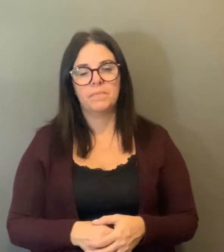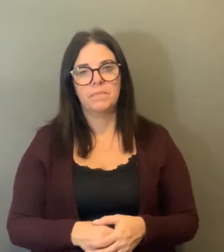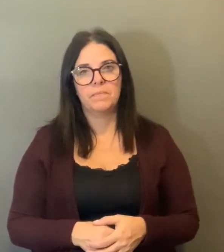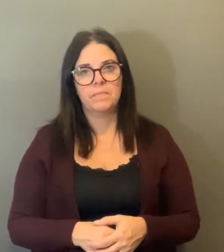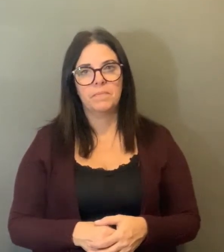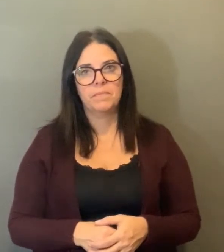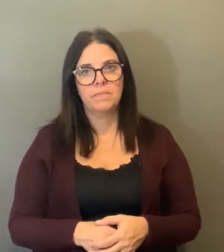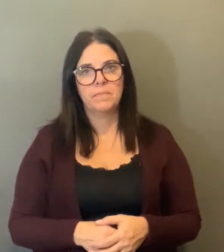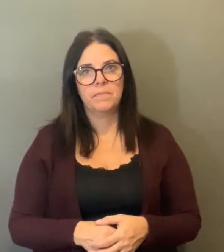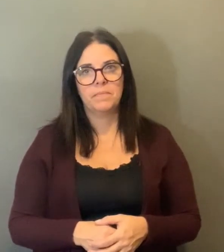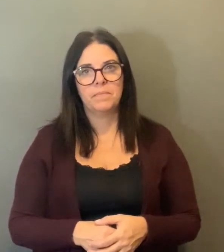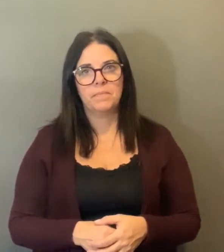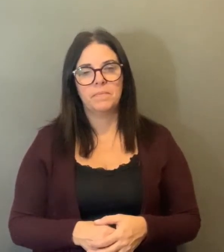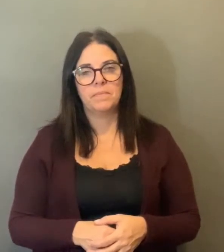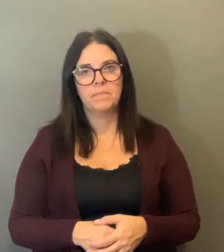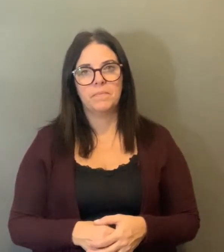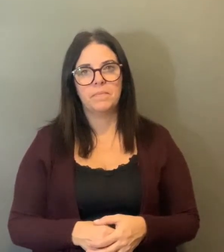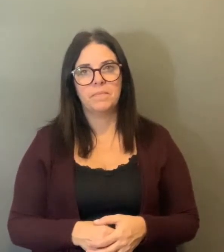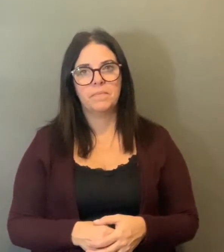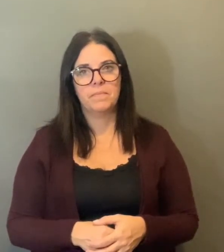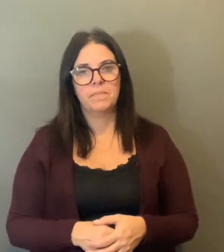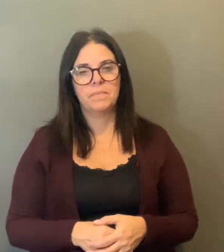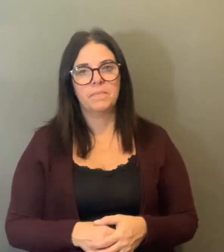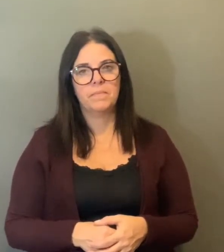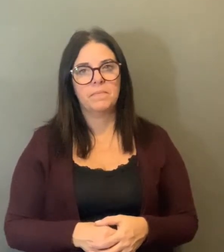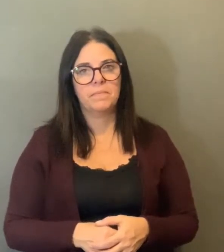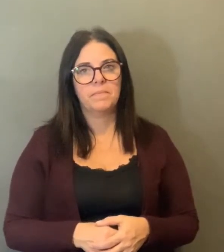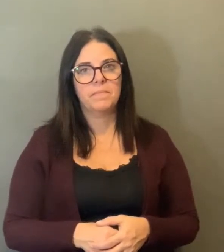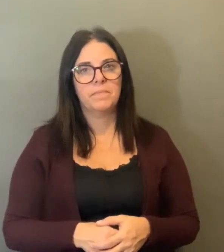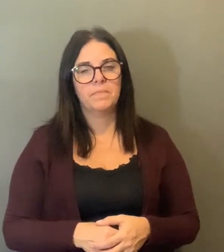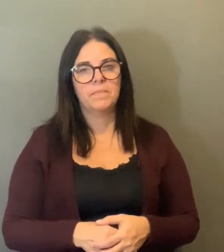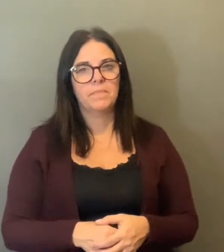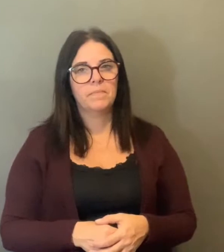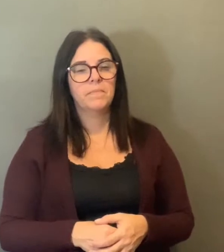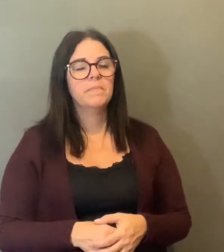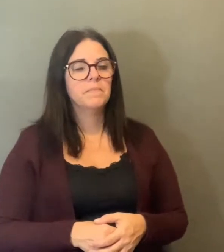Thank you, that's everything. Any questions from CDC?